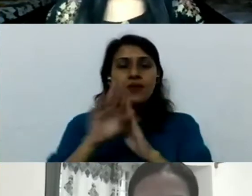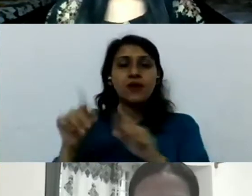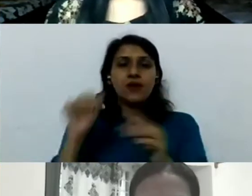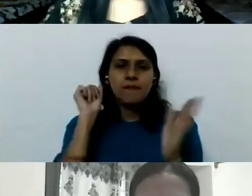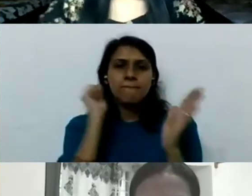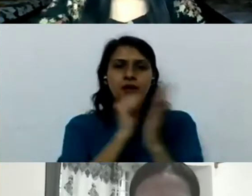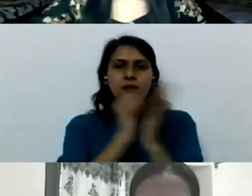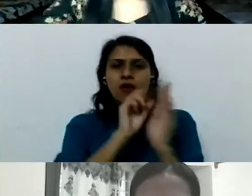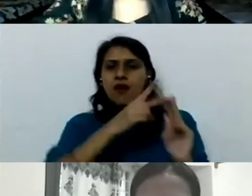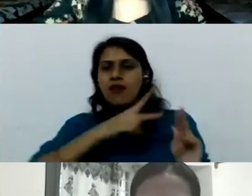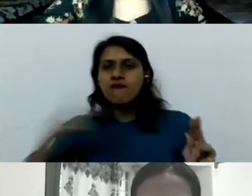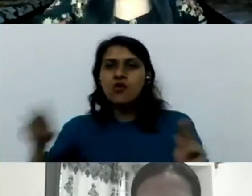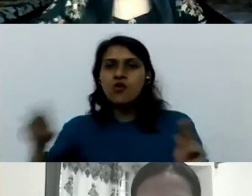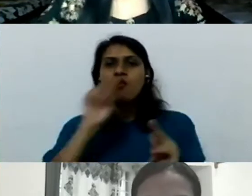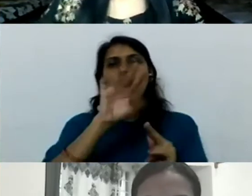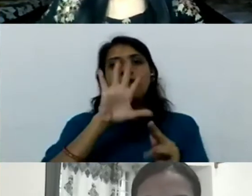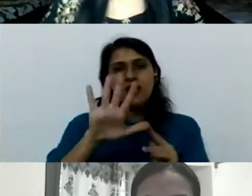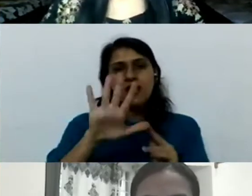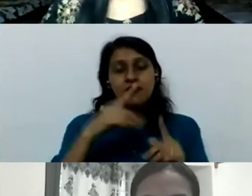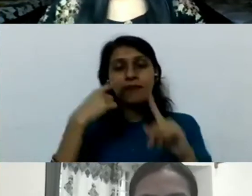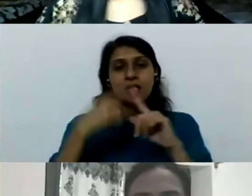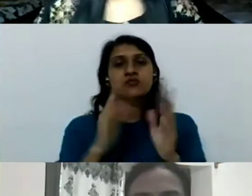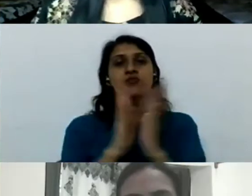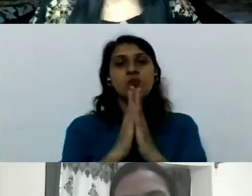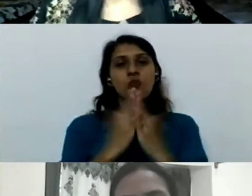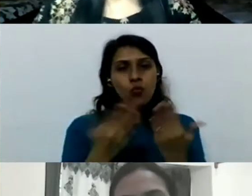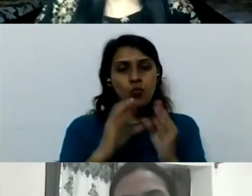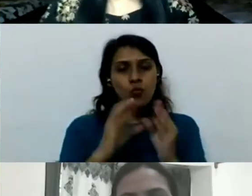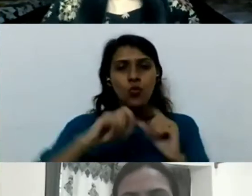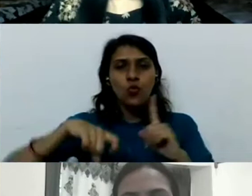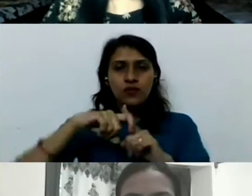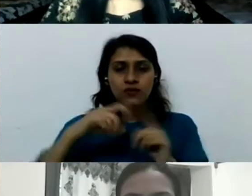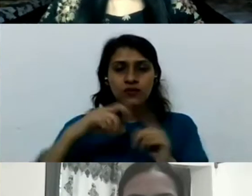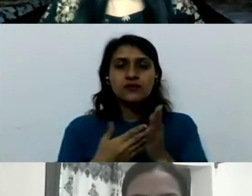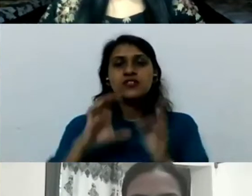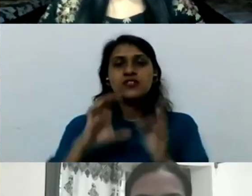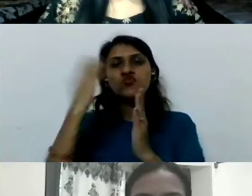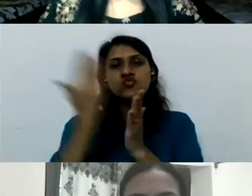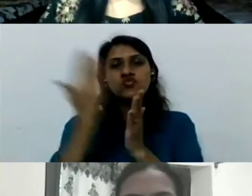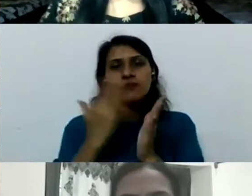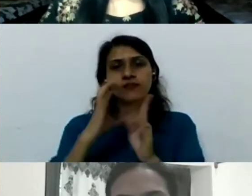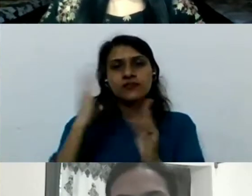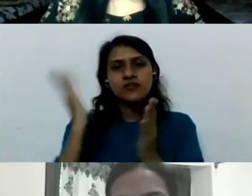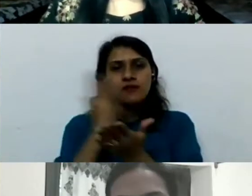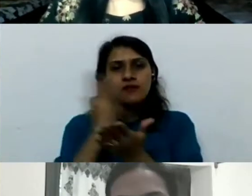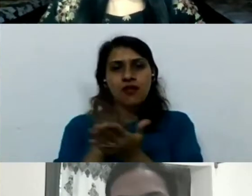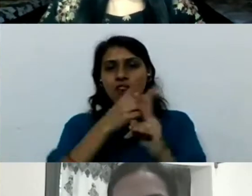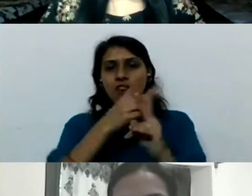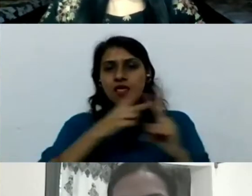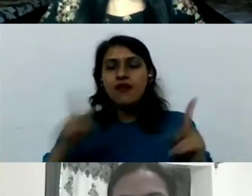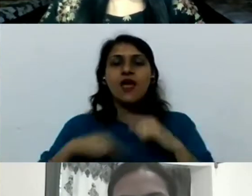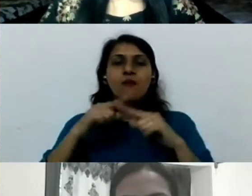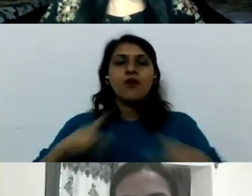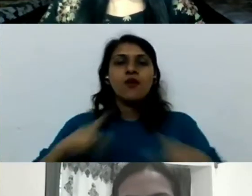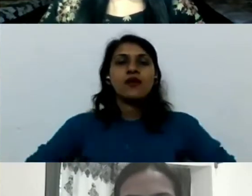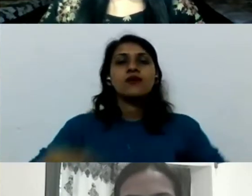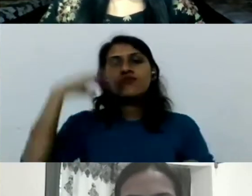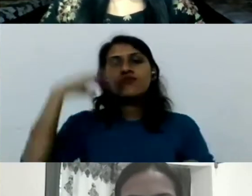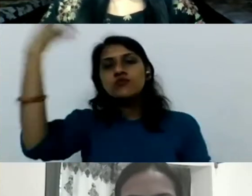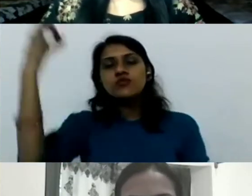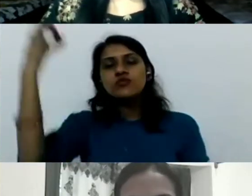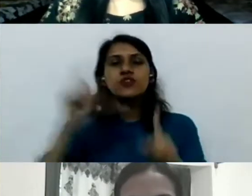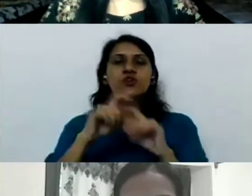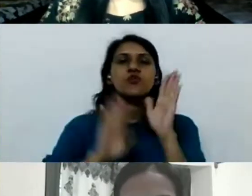25 general articles book chapters country reports on the issue of livelihood planning and career development so